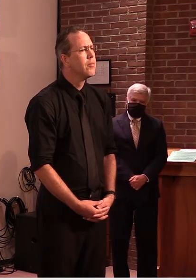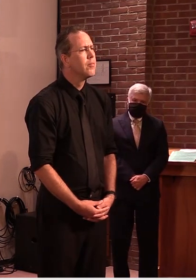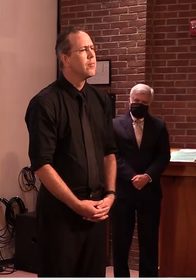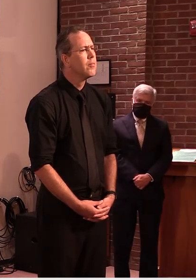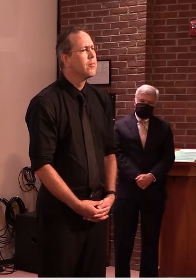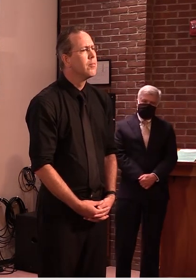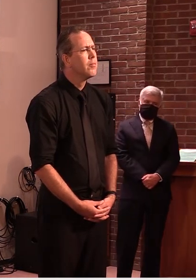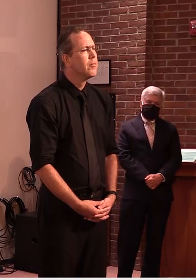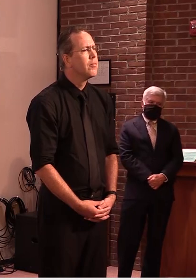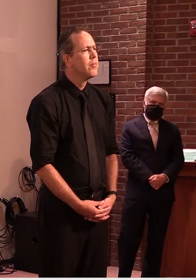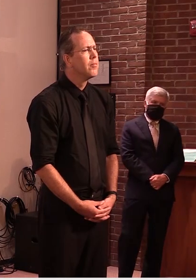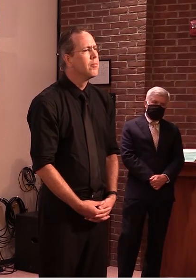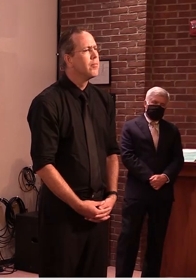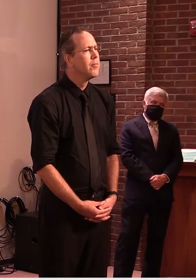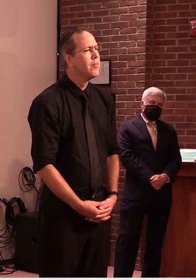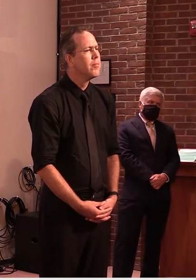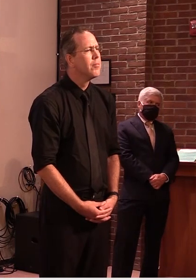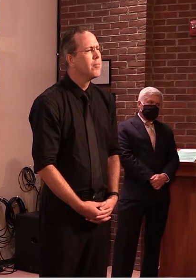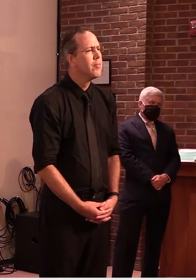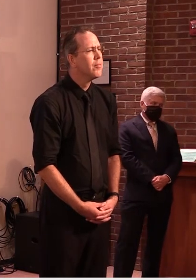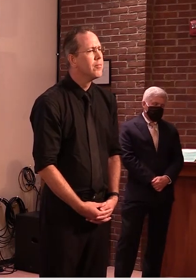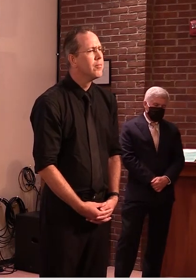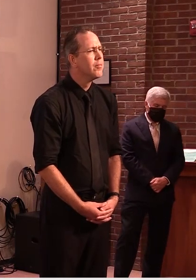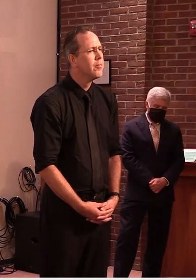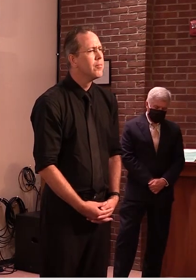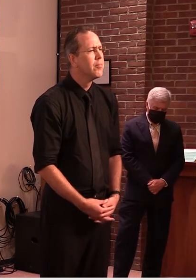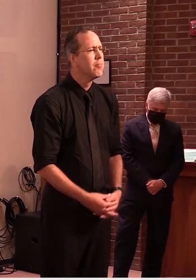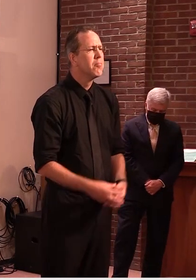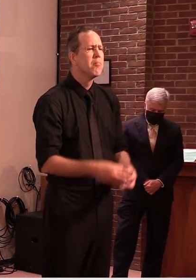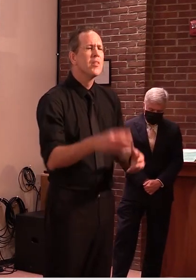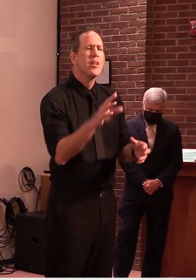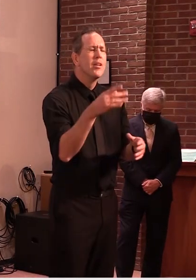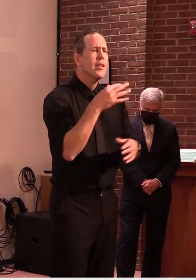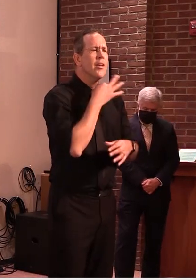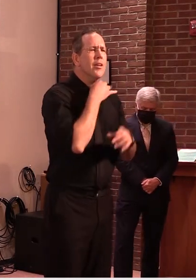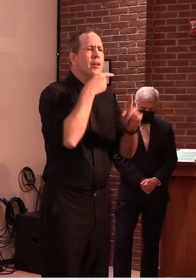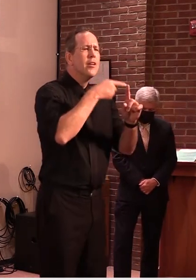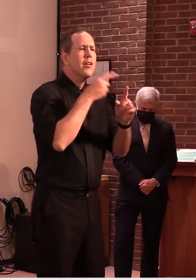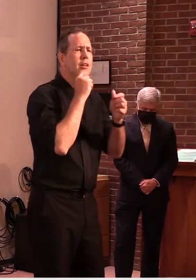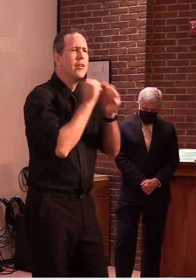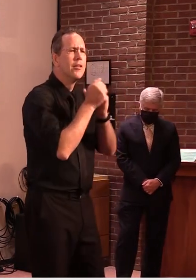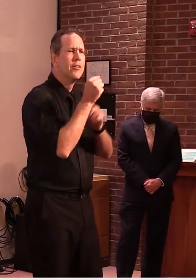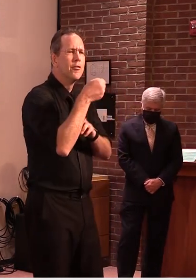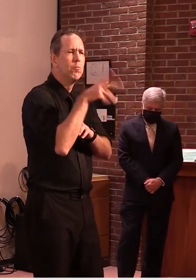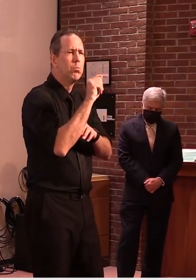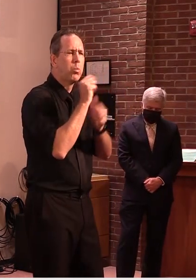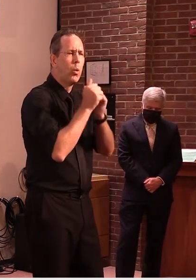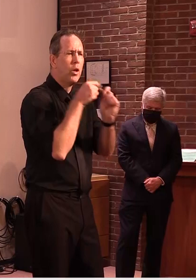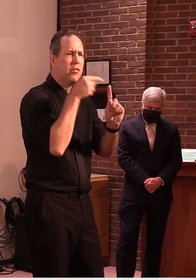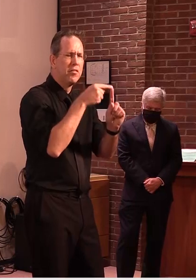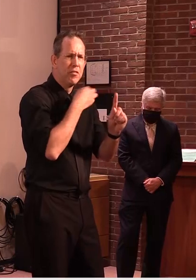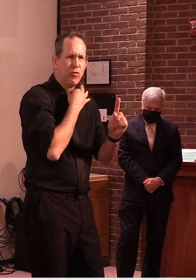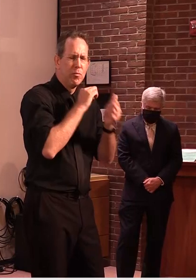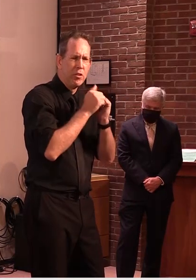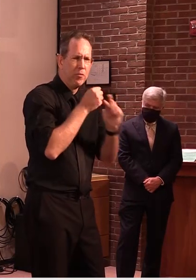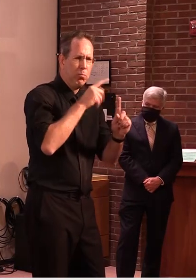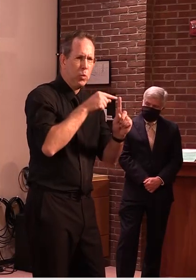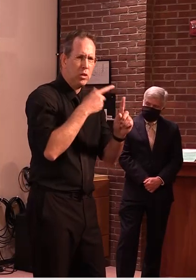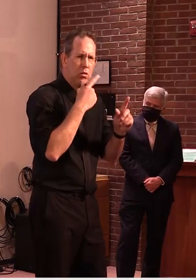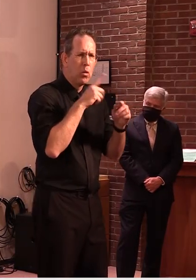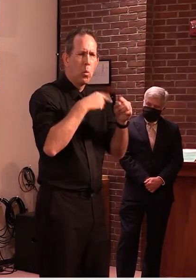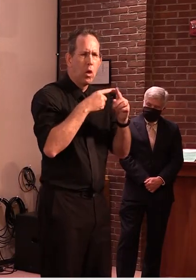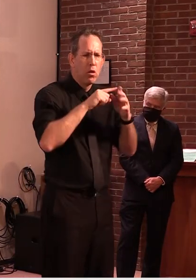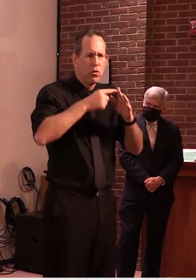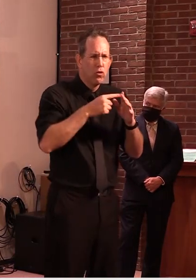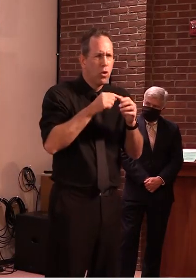what that time frame would look like and then it was hopefully one to get a better idea of what the lay terms for those uh